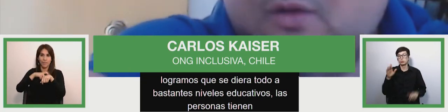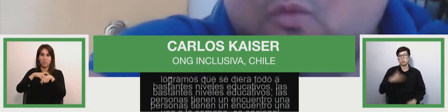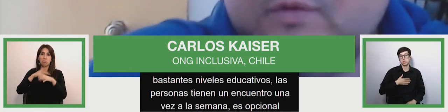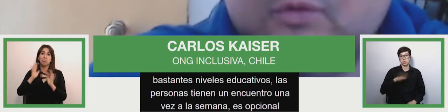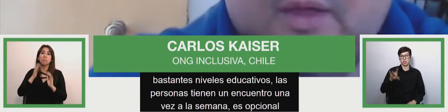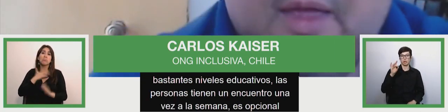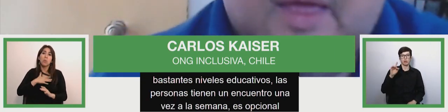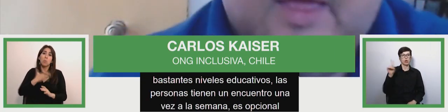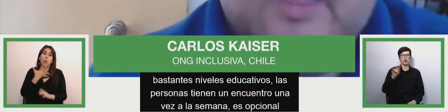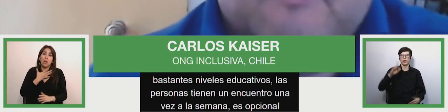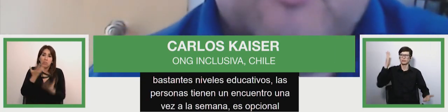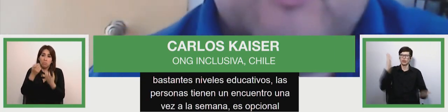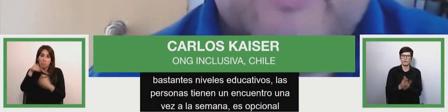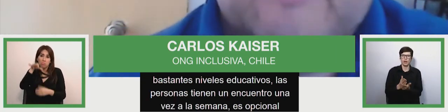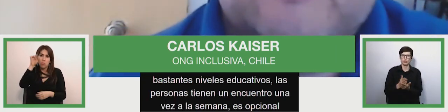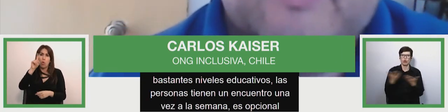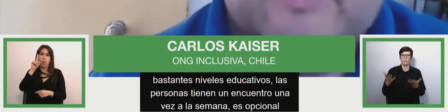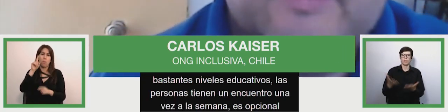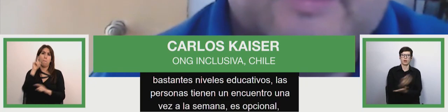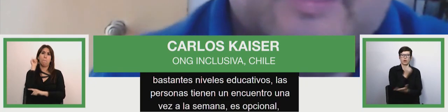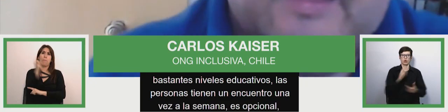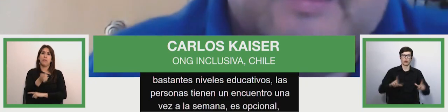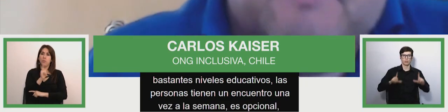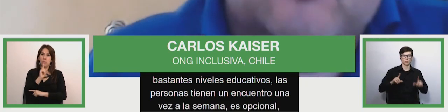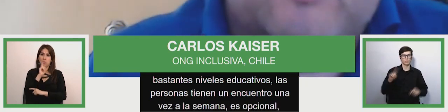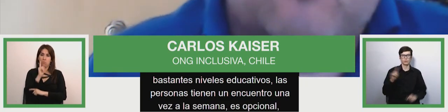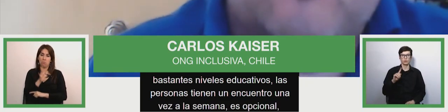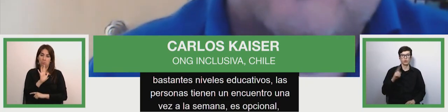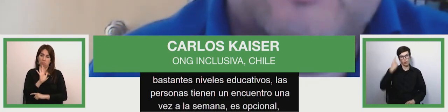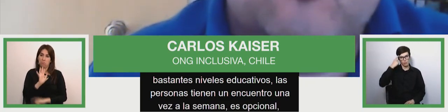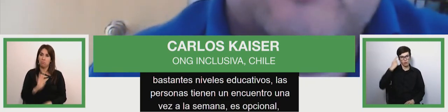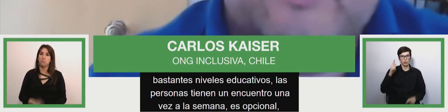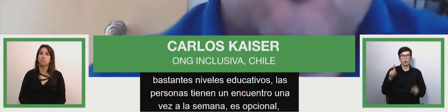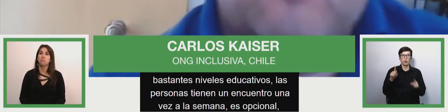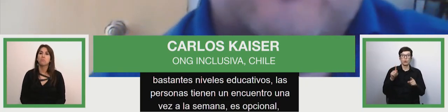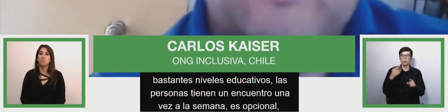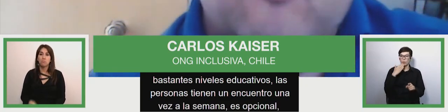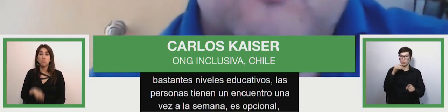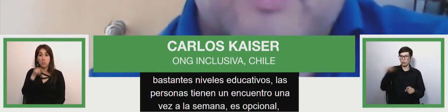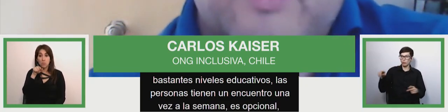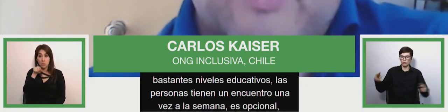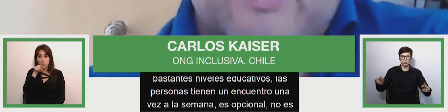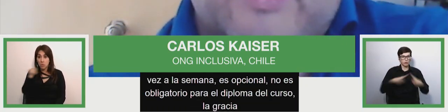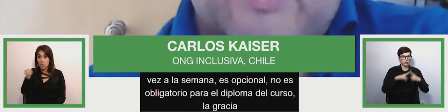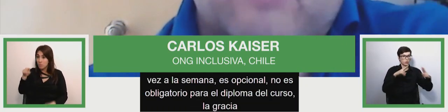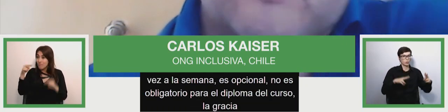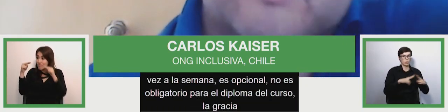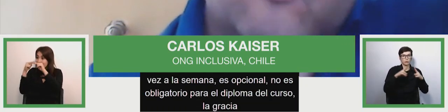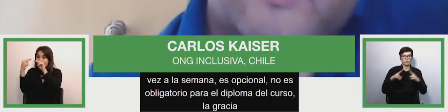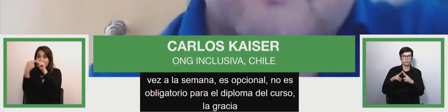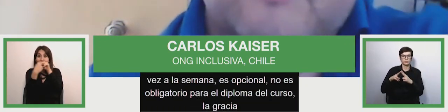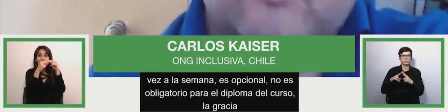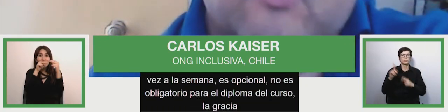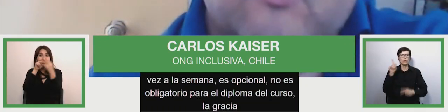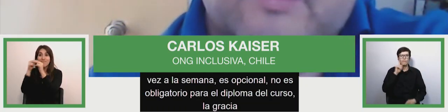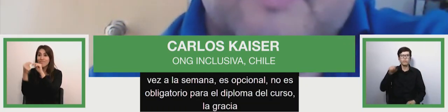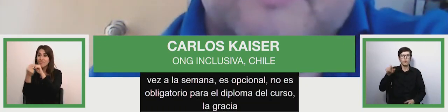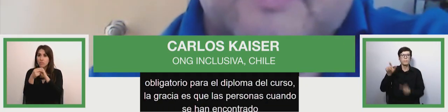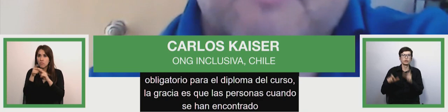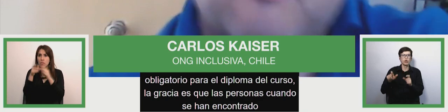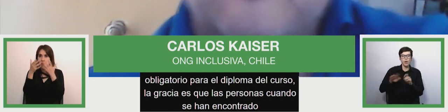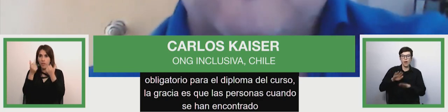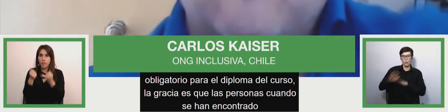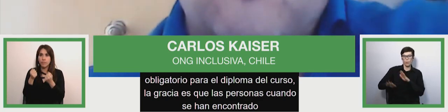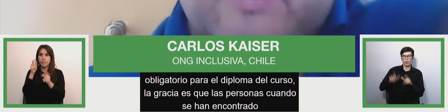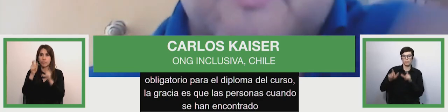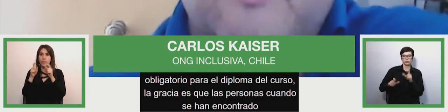levels people have one meeting a week optional not obligatory